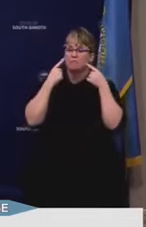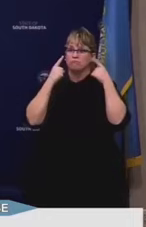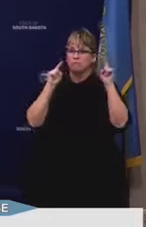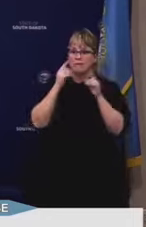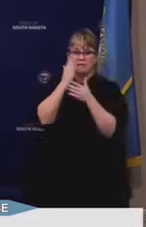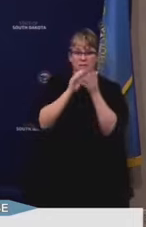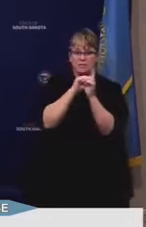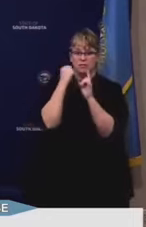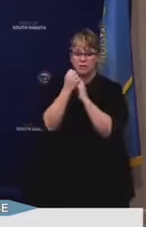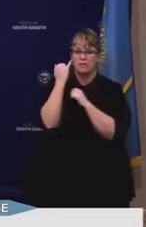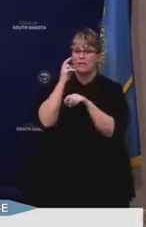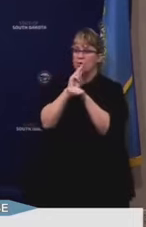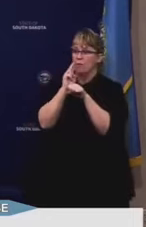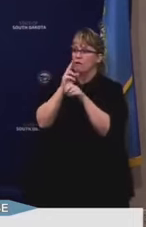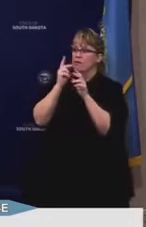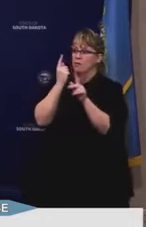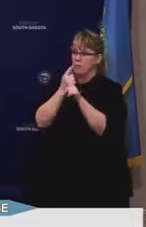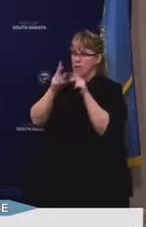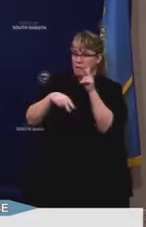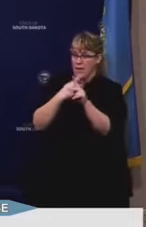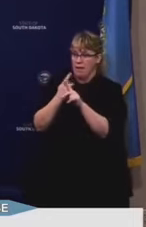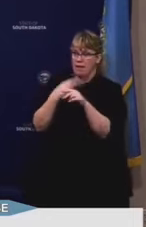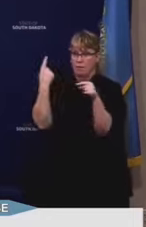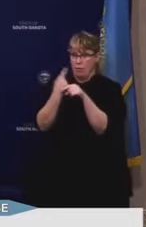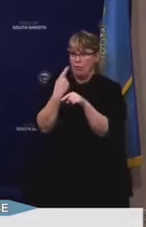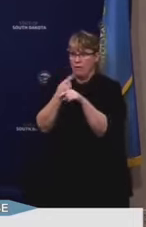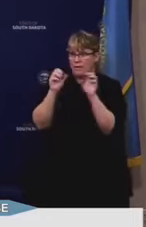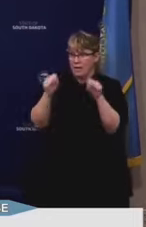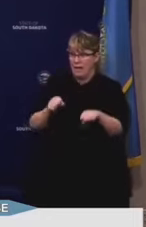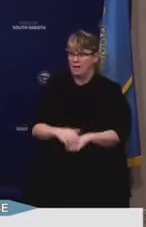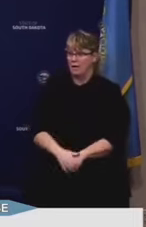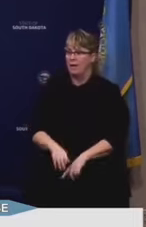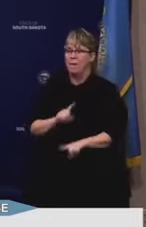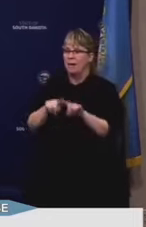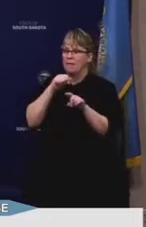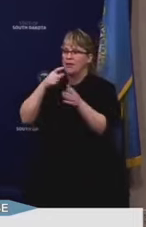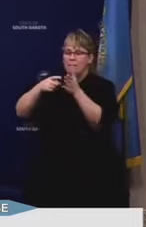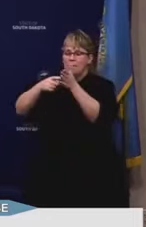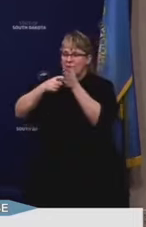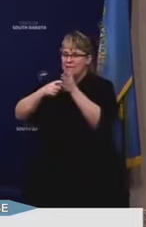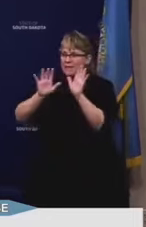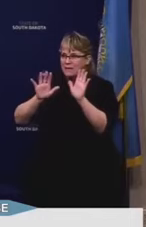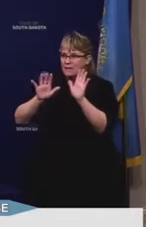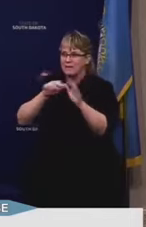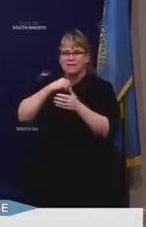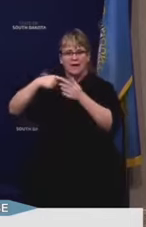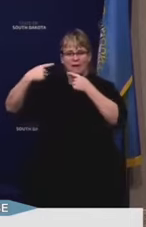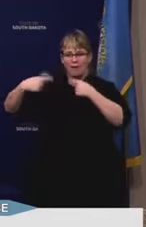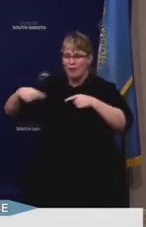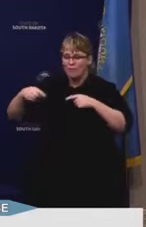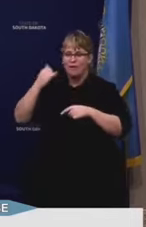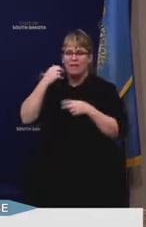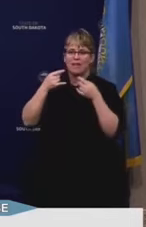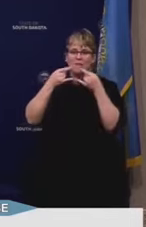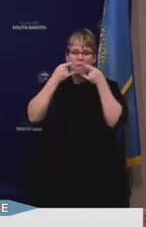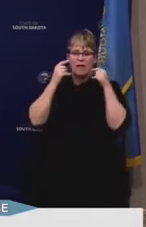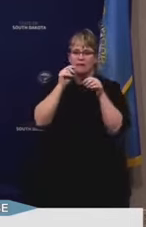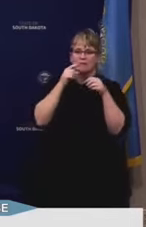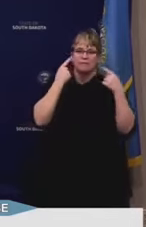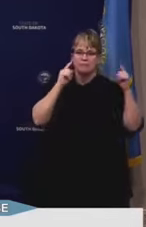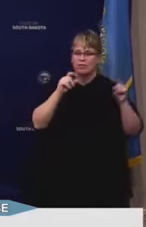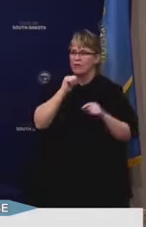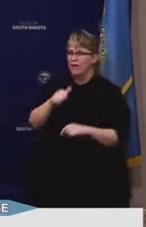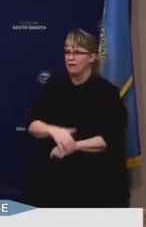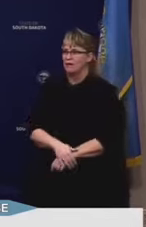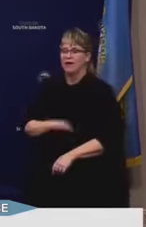certain situations if you're wearing the right kind and you're doing it appropriately. But I'm not going to mandate it. It's not an argument over whether masks work or if they